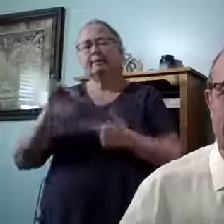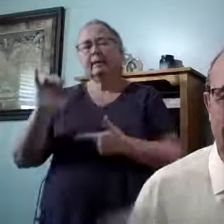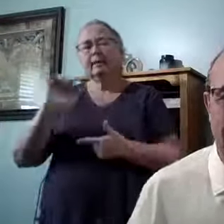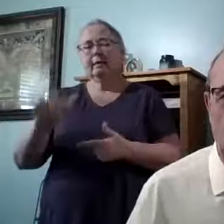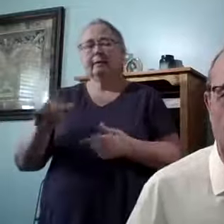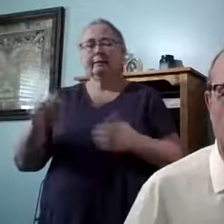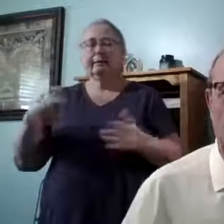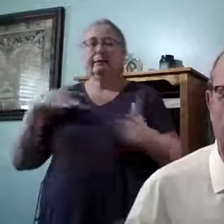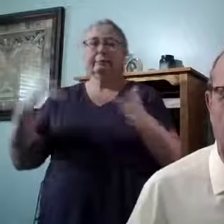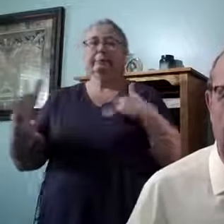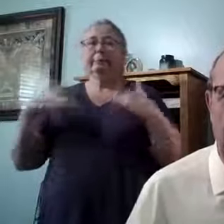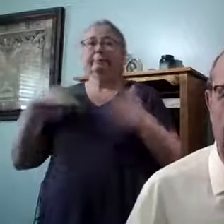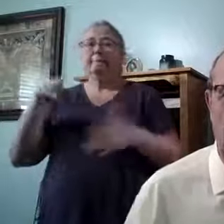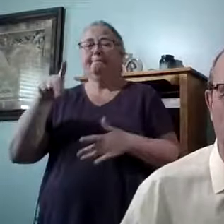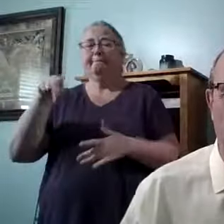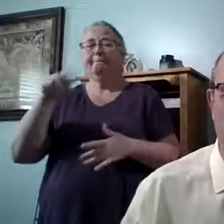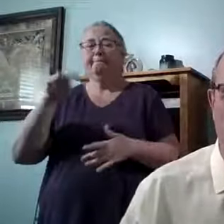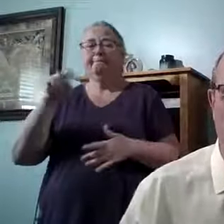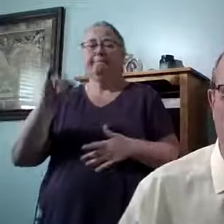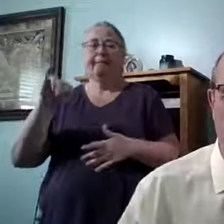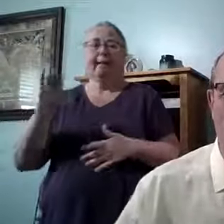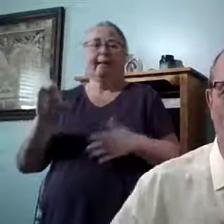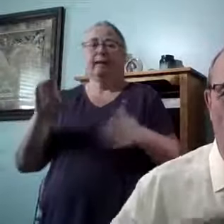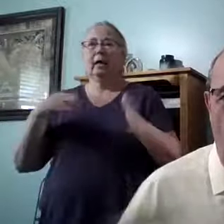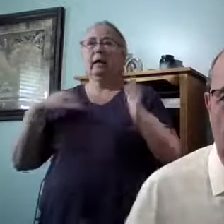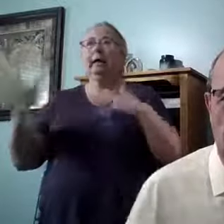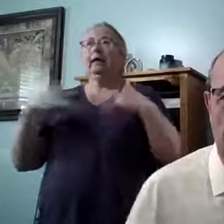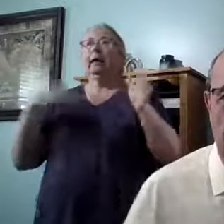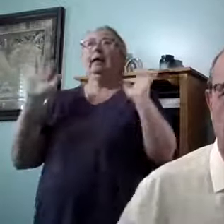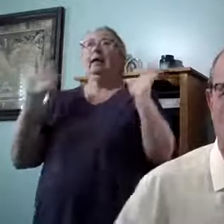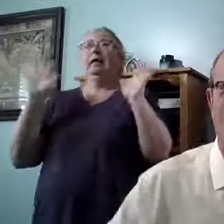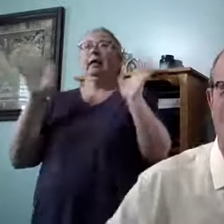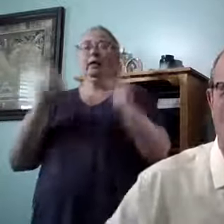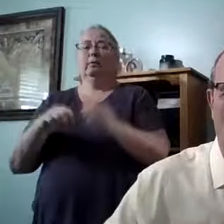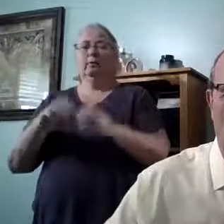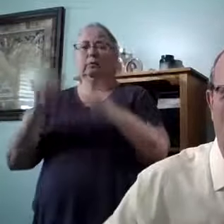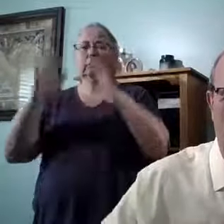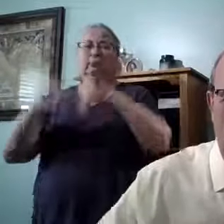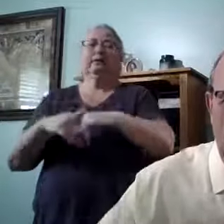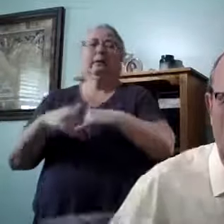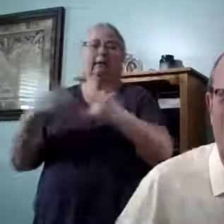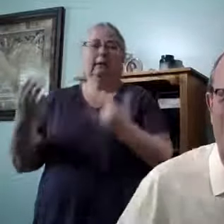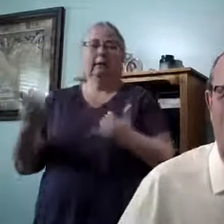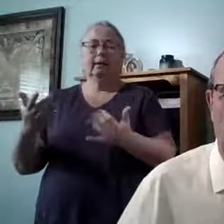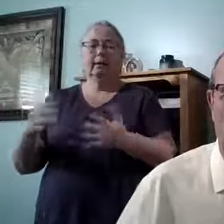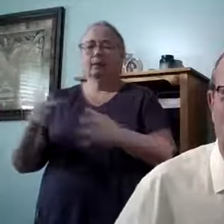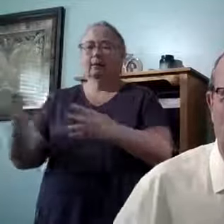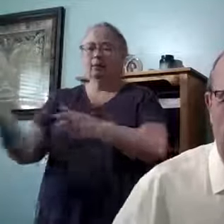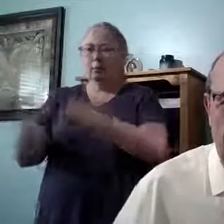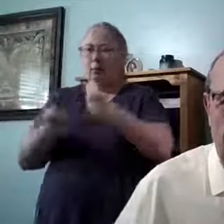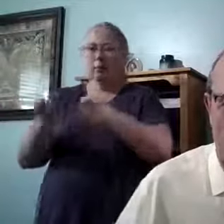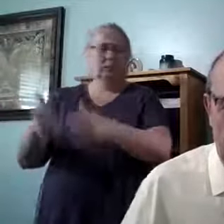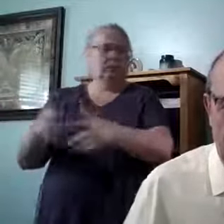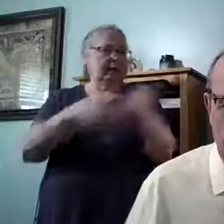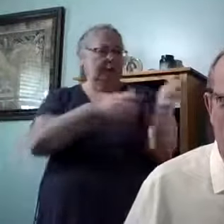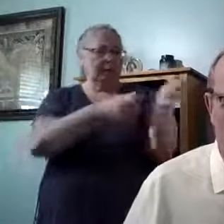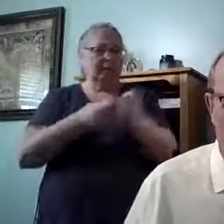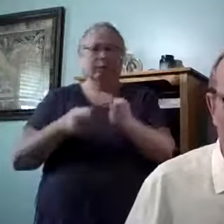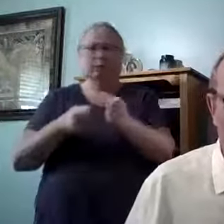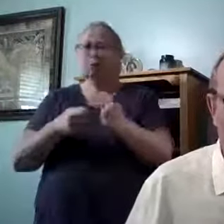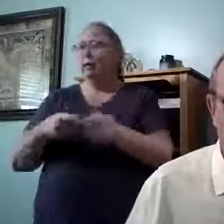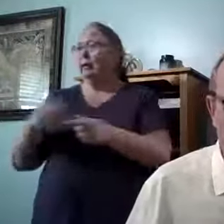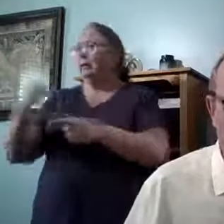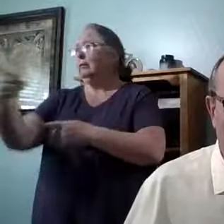panic. We hit the panic button, and we feel like we're just falling to pieces. We're just being pulled in opposite